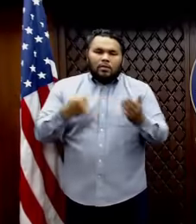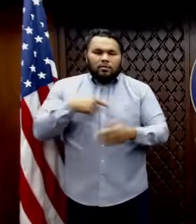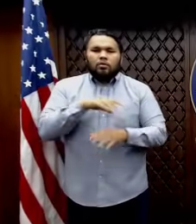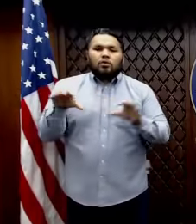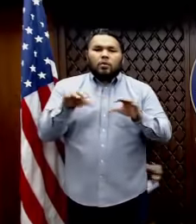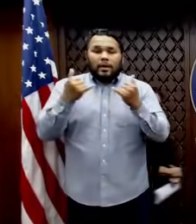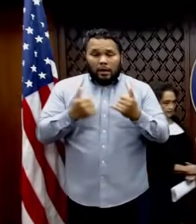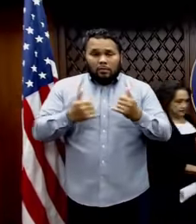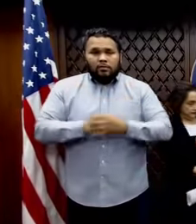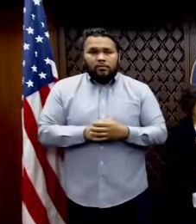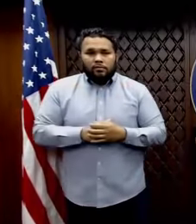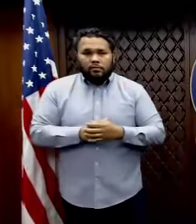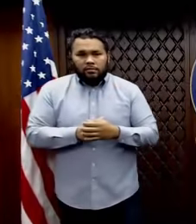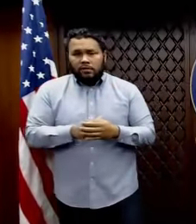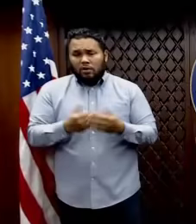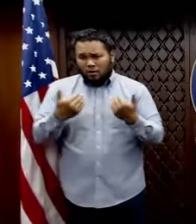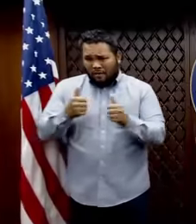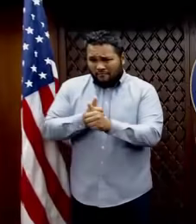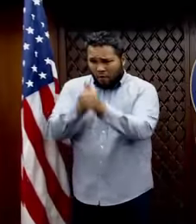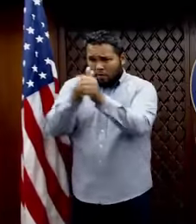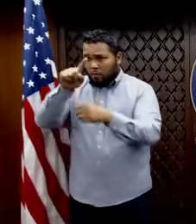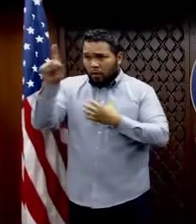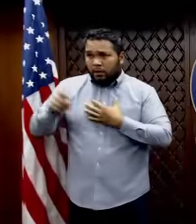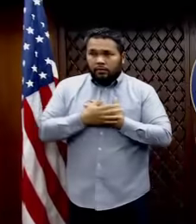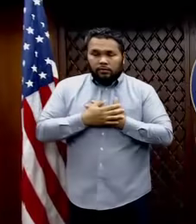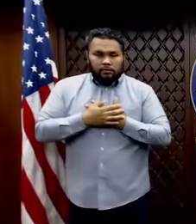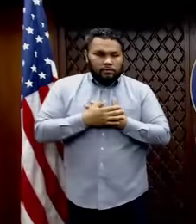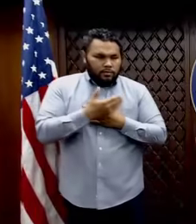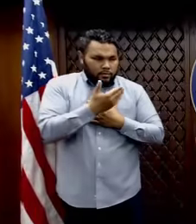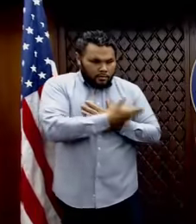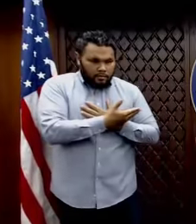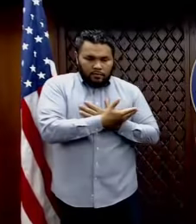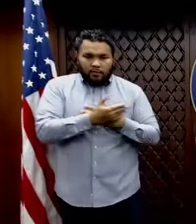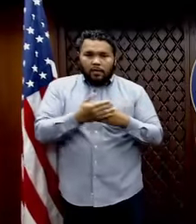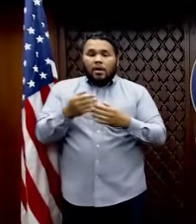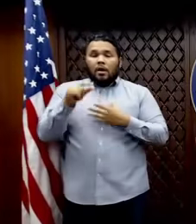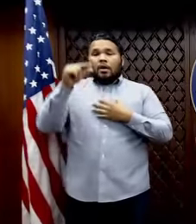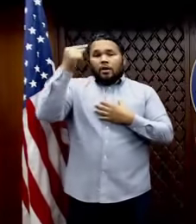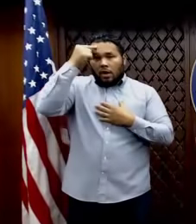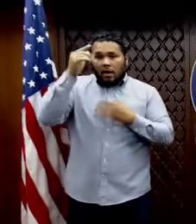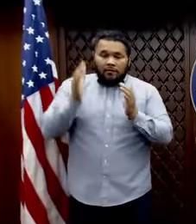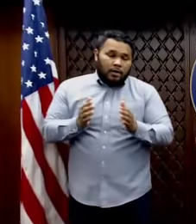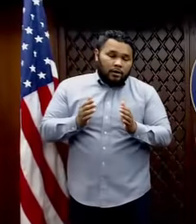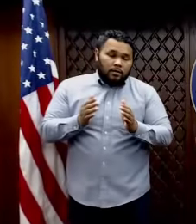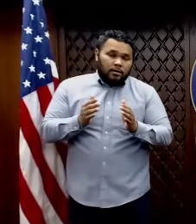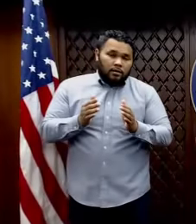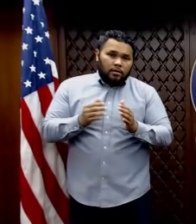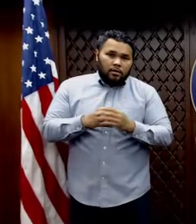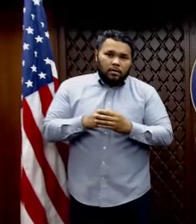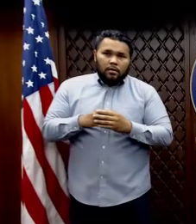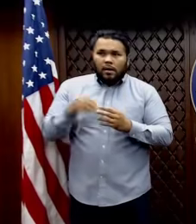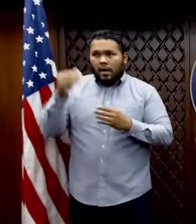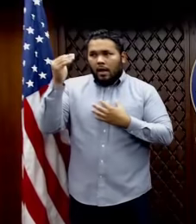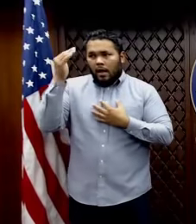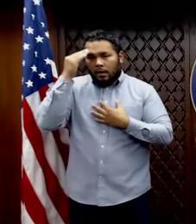Thank you. have any follow-up questions? Governor, I know that, uh, there's been a lot of Thanksgiving, uh, between the military and it was